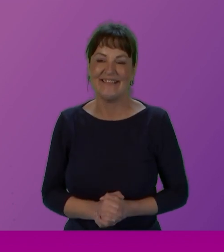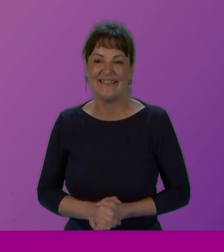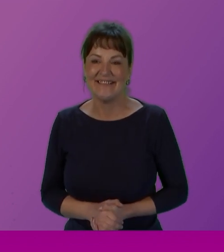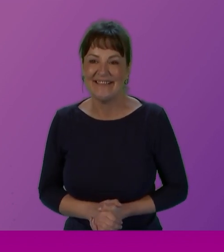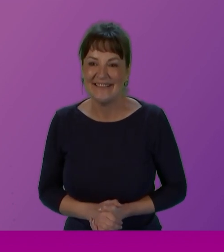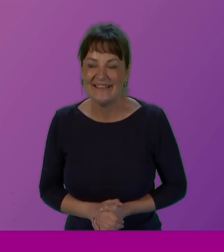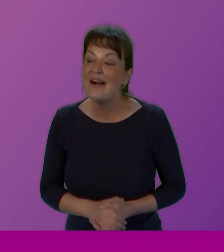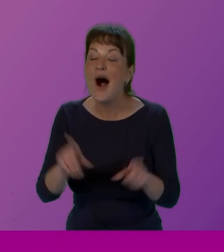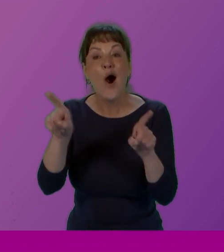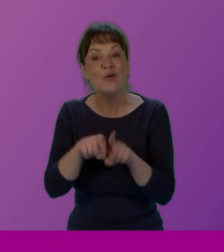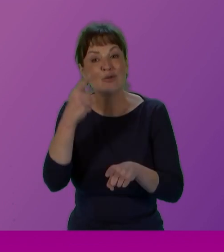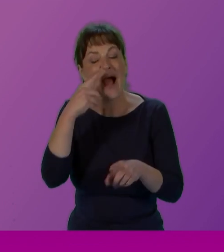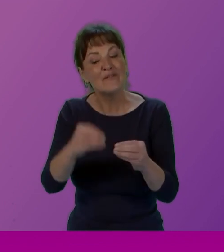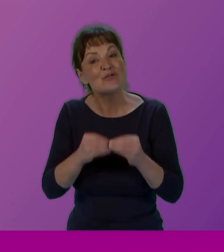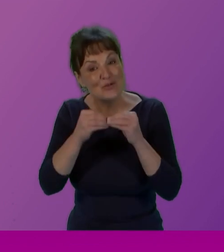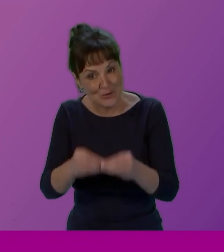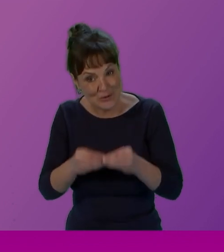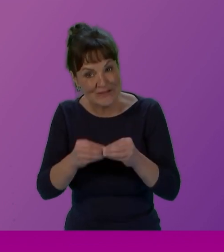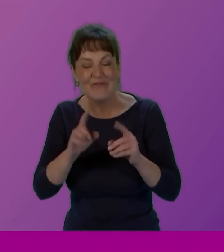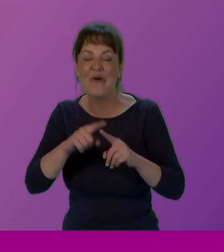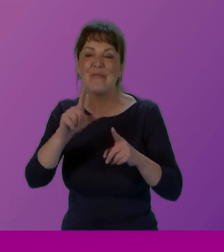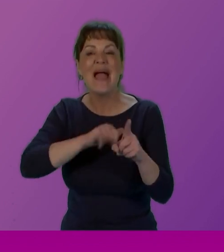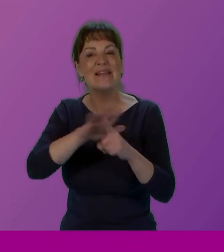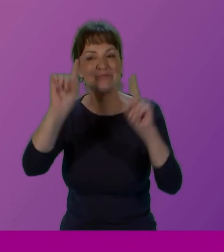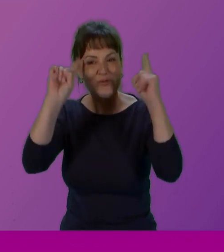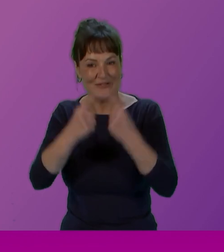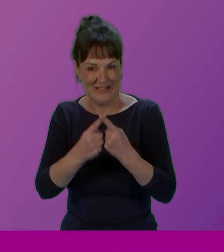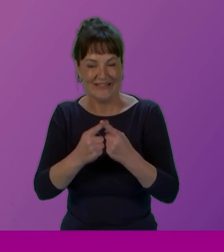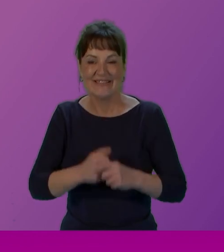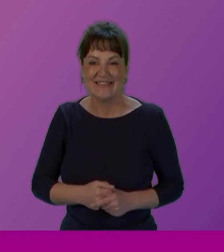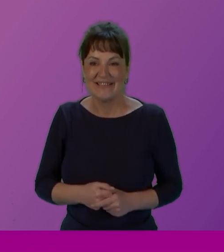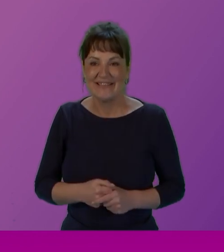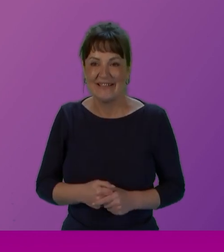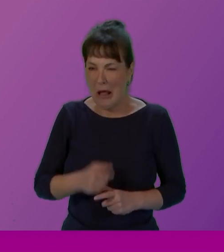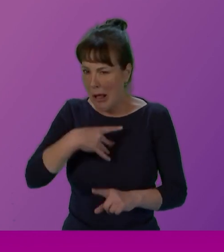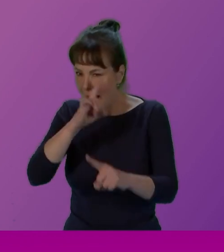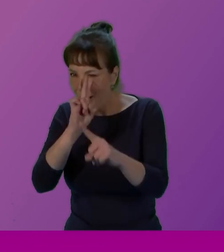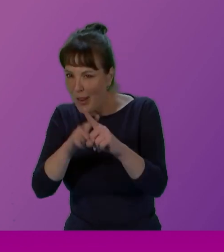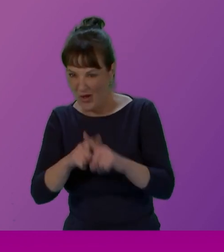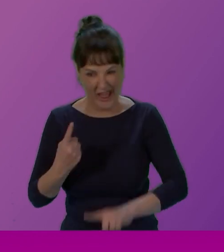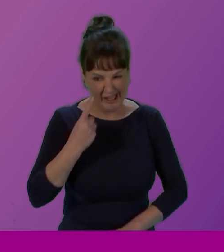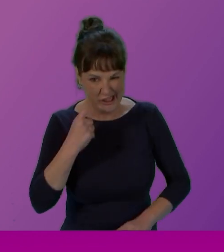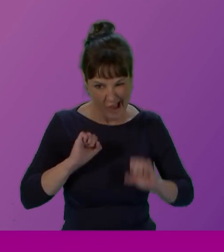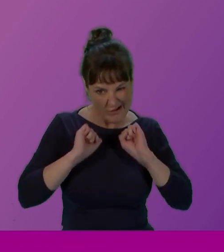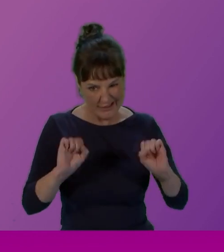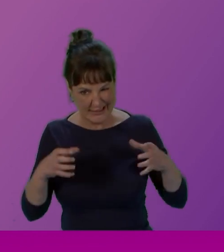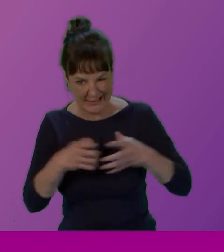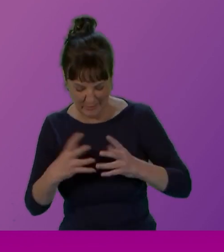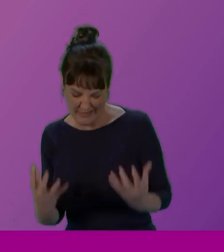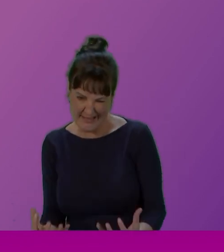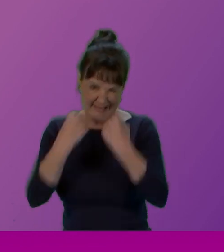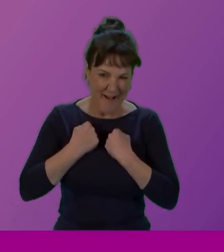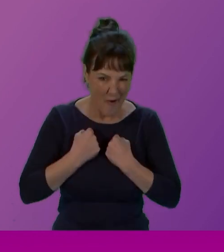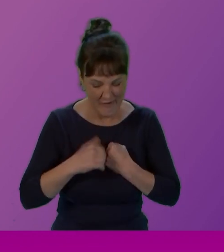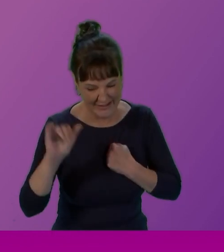And students from Edinburgh University. It looks like the young team are ready to take over, and so you